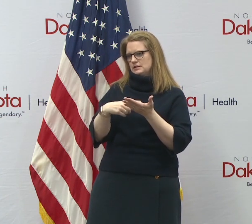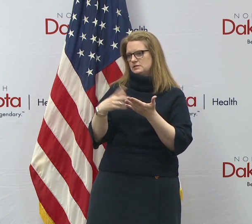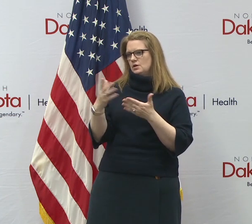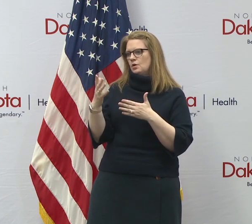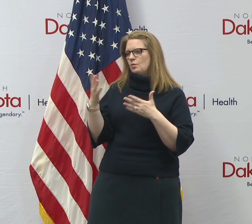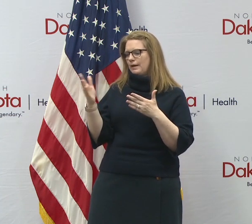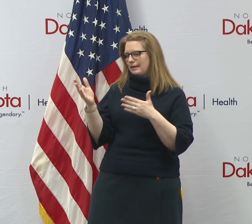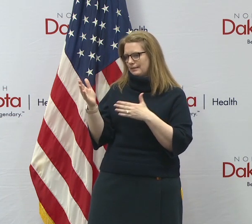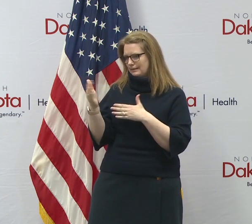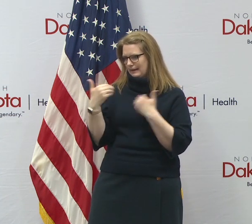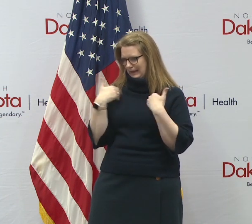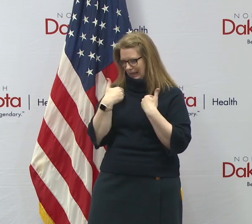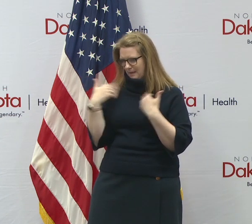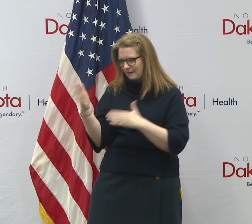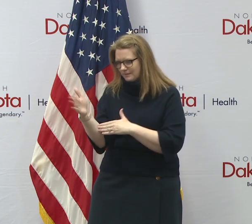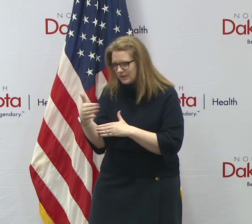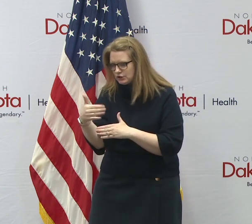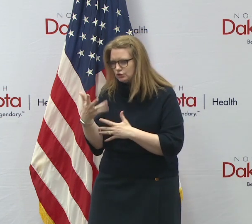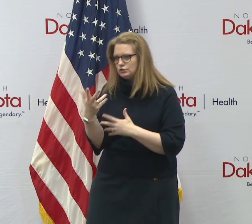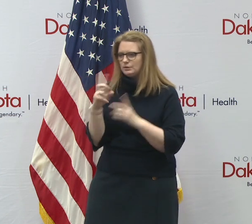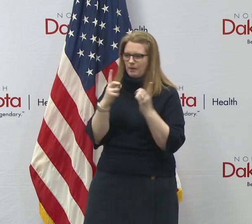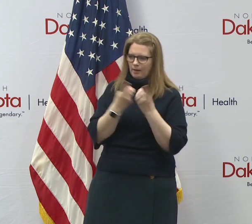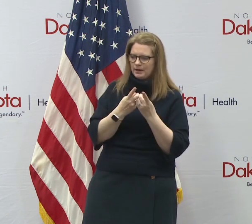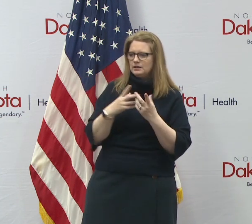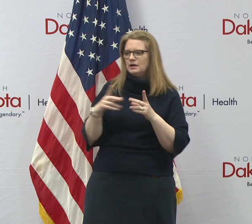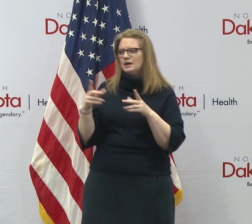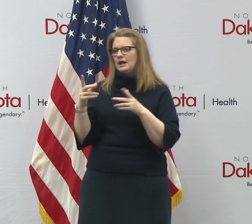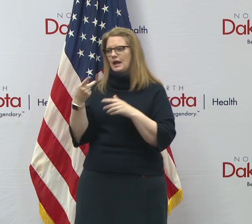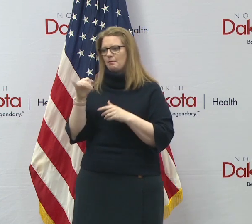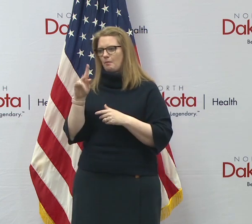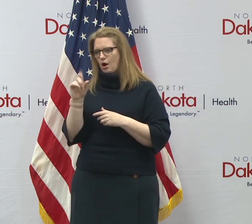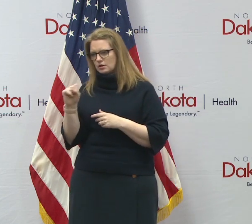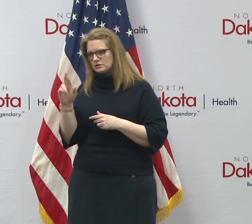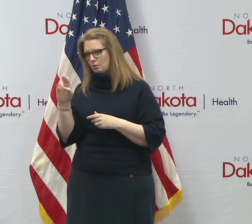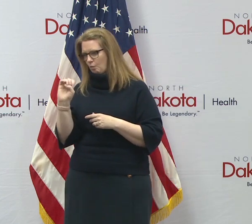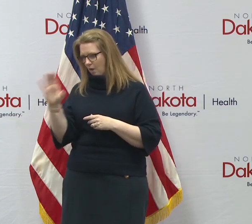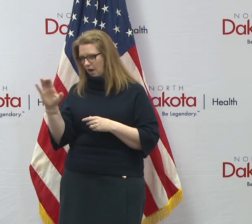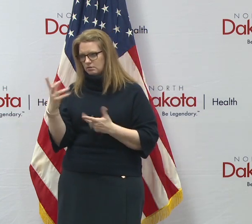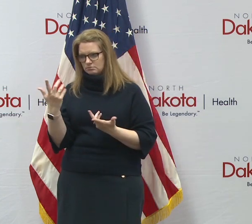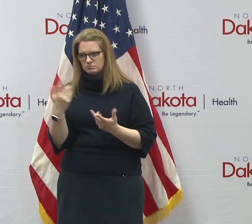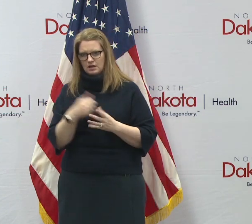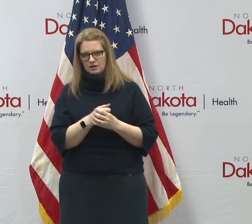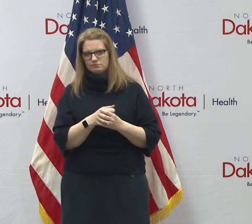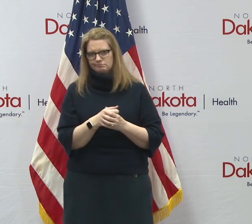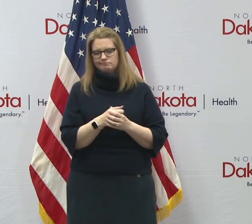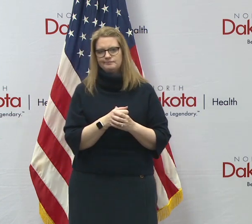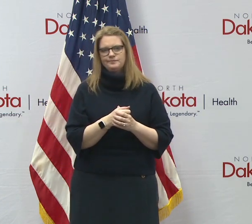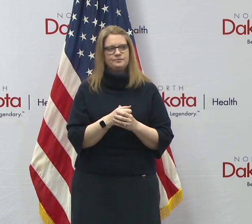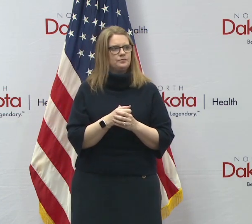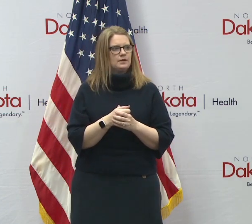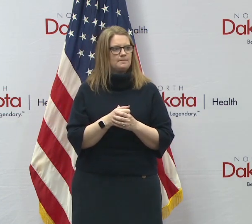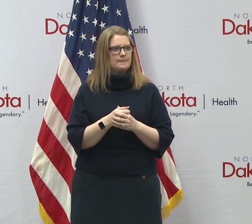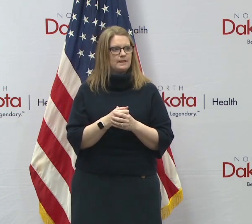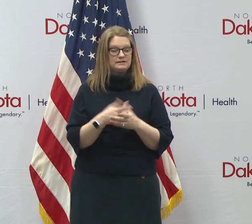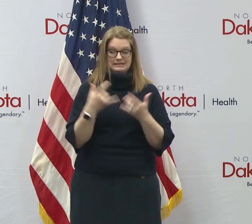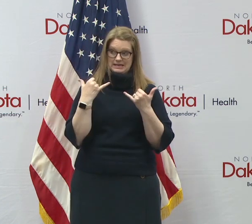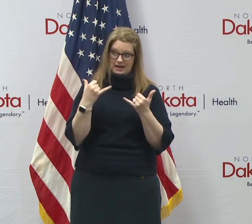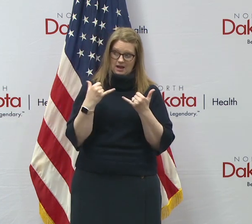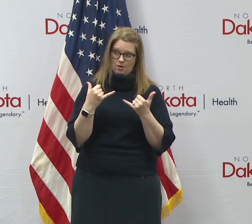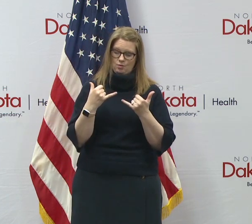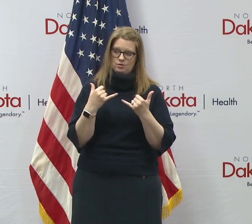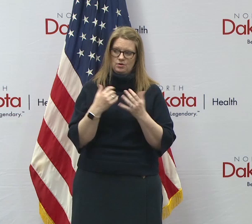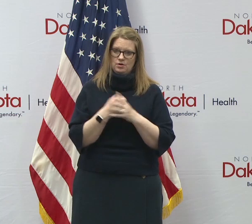game and fish, uh, and parks, you know, parks and rec were in constant communication with them. And as we've said before, uh, you know, right now,